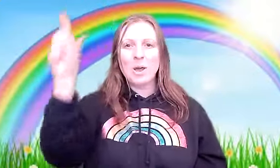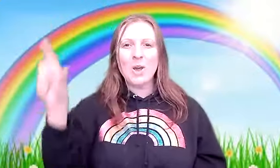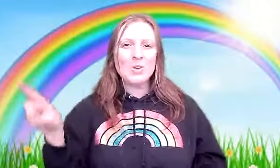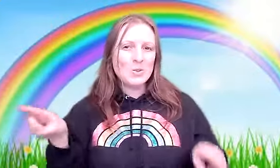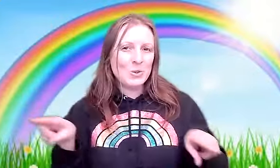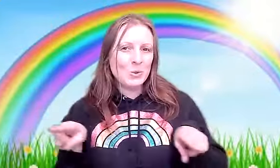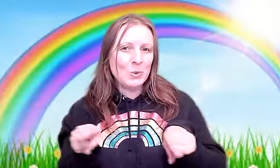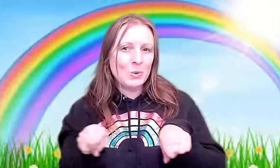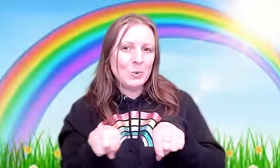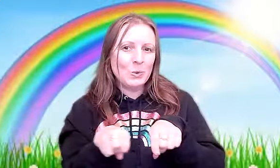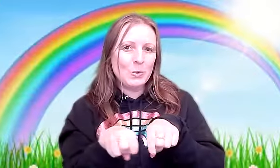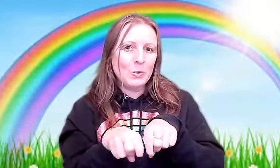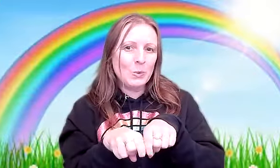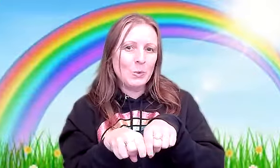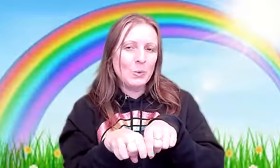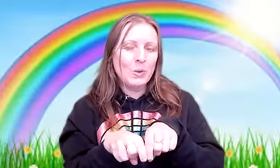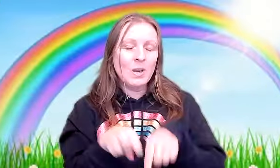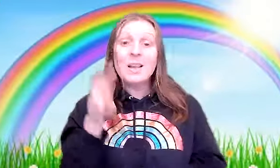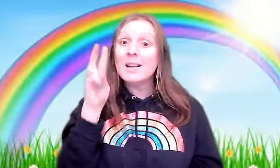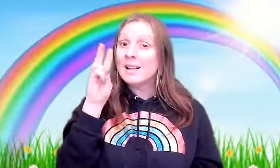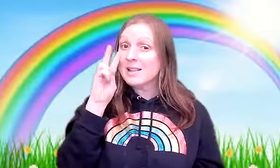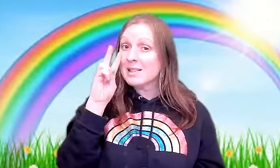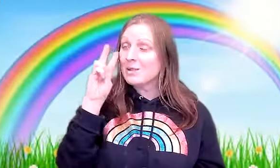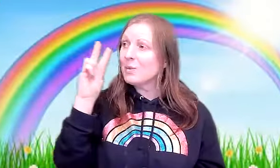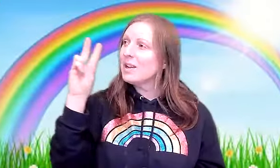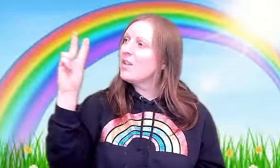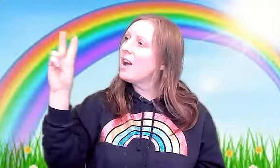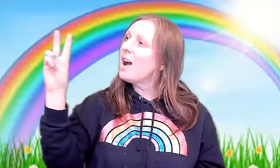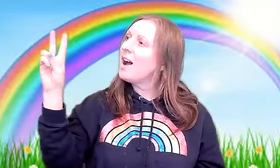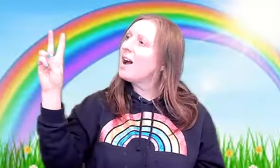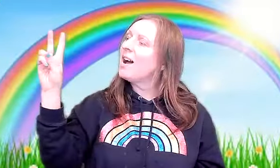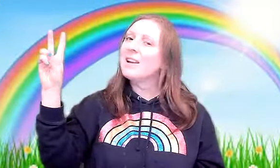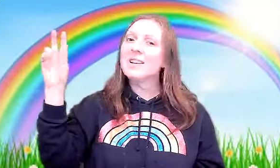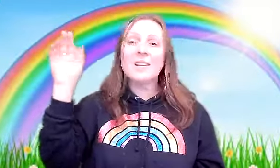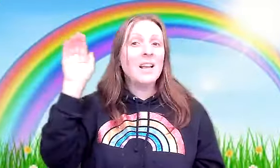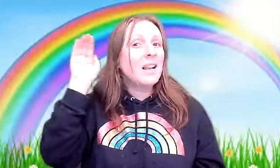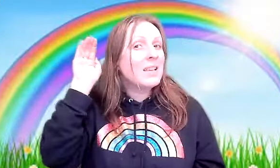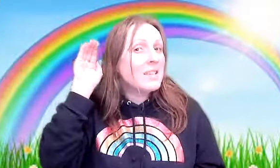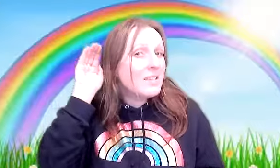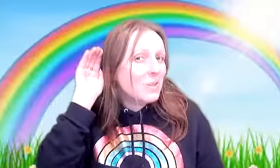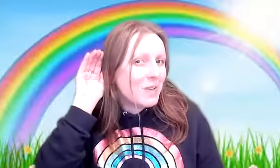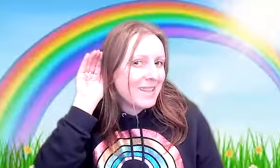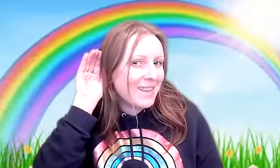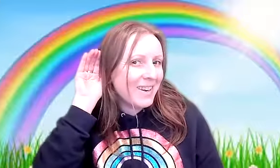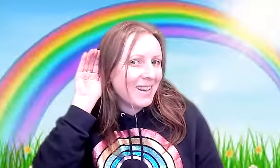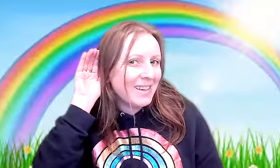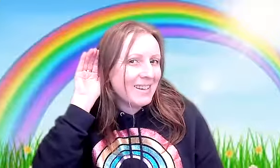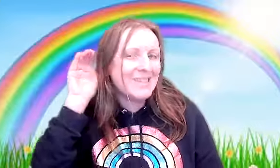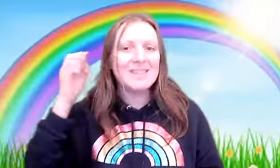too. Listen with your eyes, listen with your ears